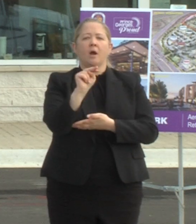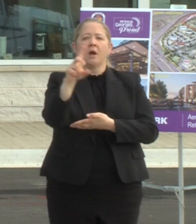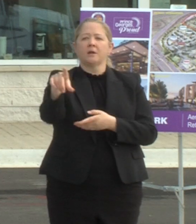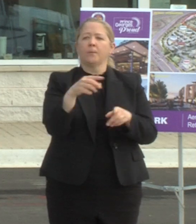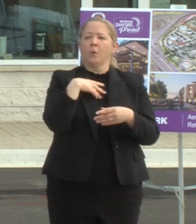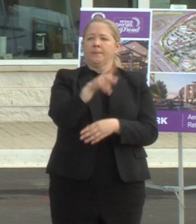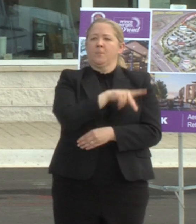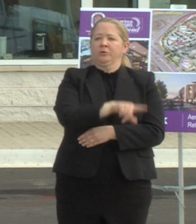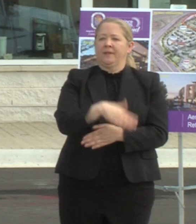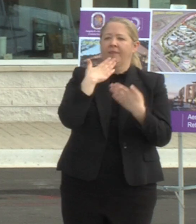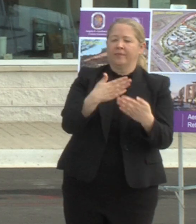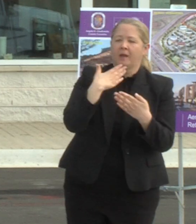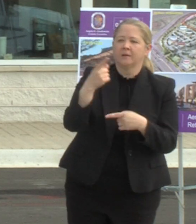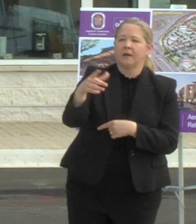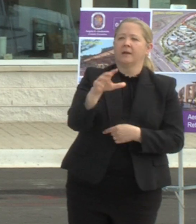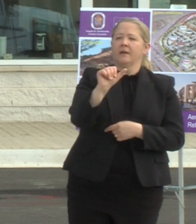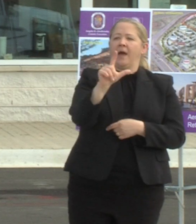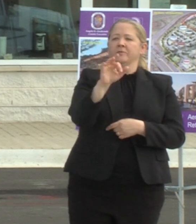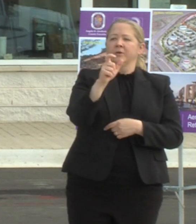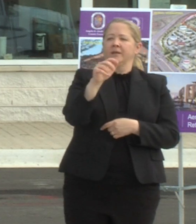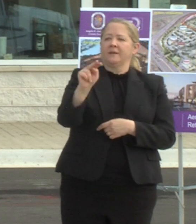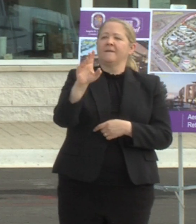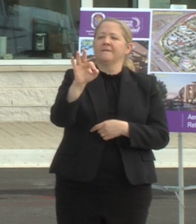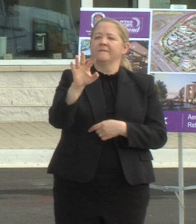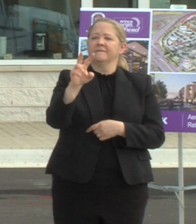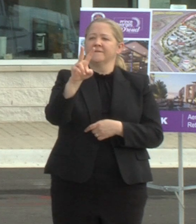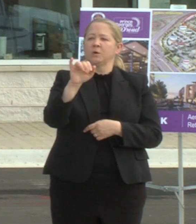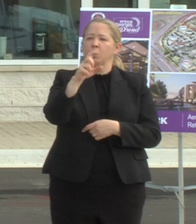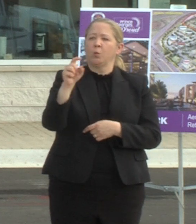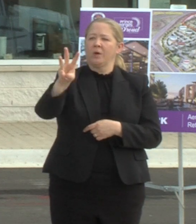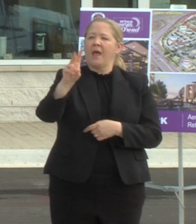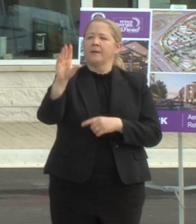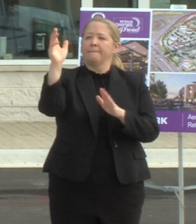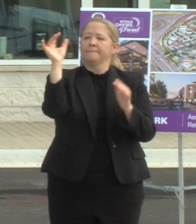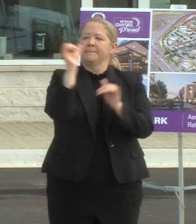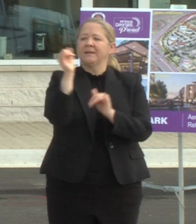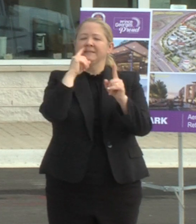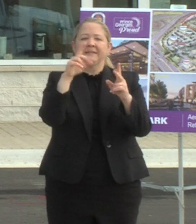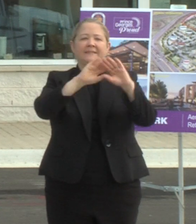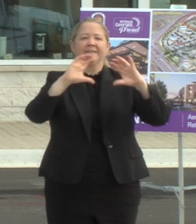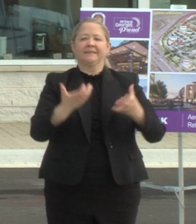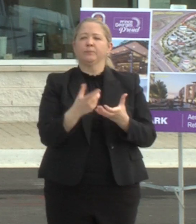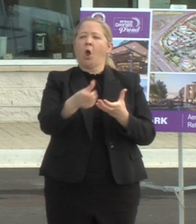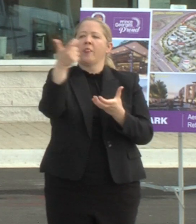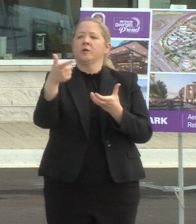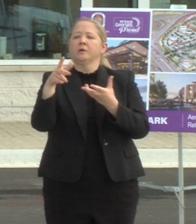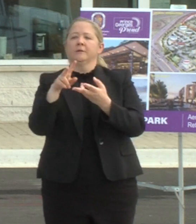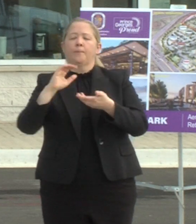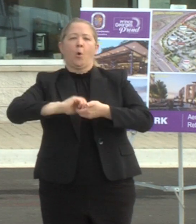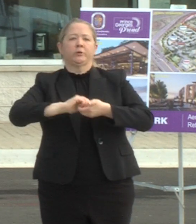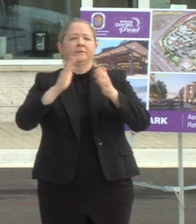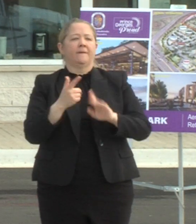with us today who's head of the fund and their amazing team central and the other partners from amazon for their